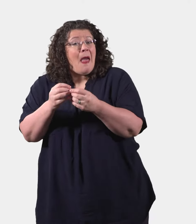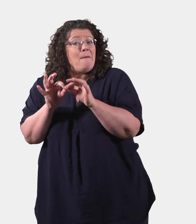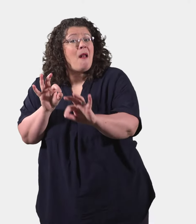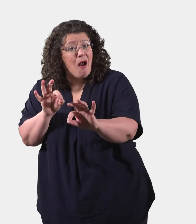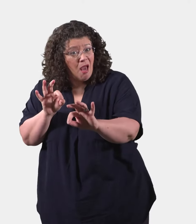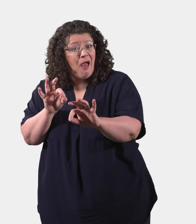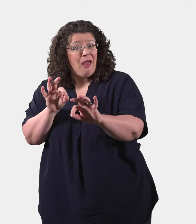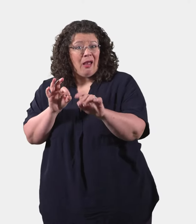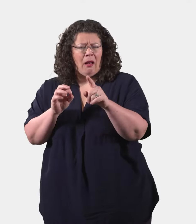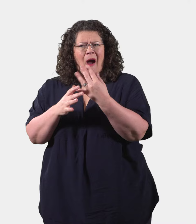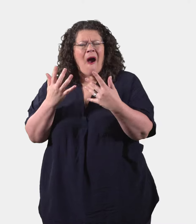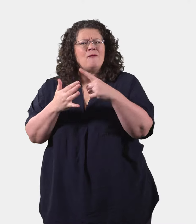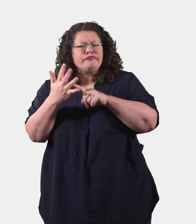numbers in the description box below.